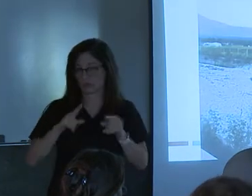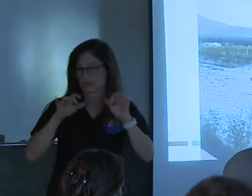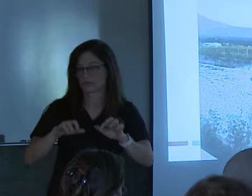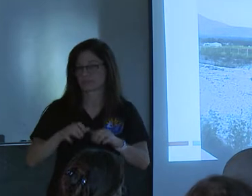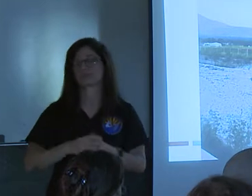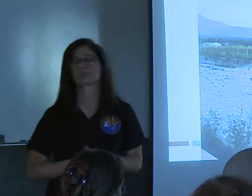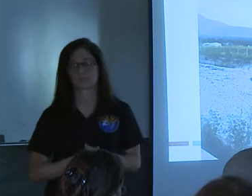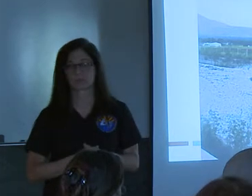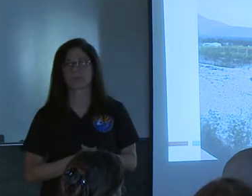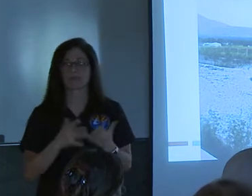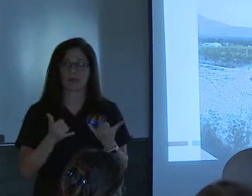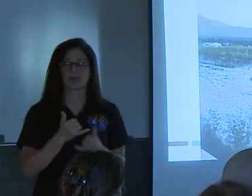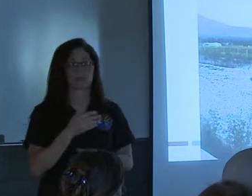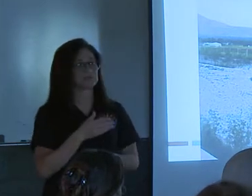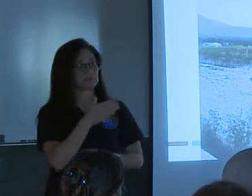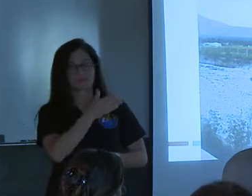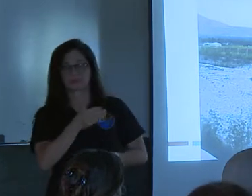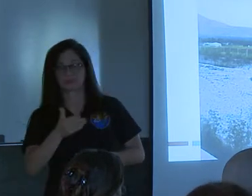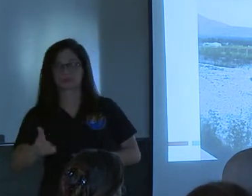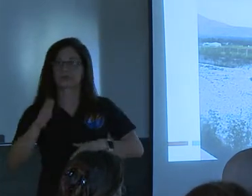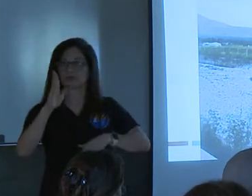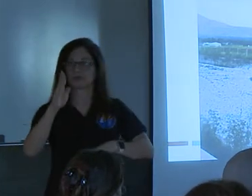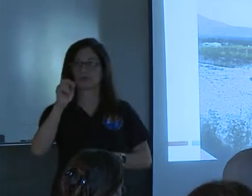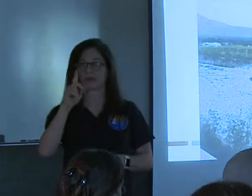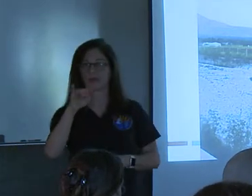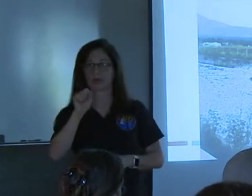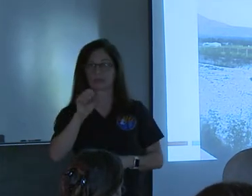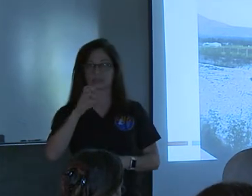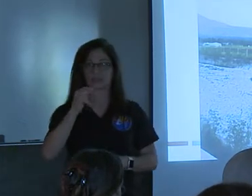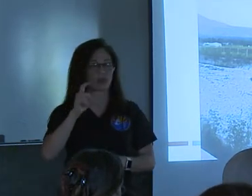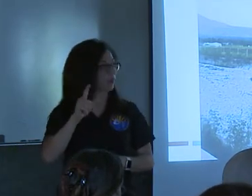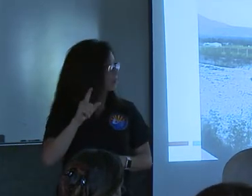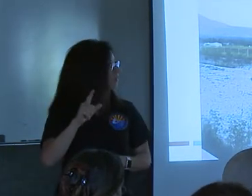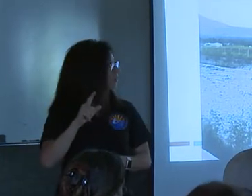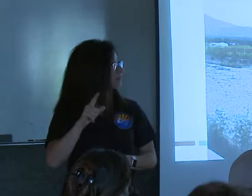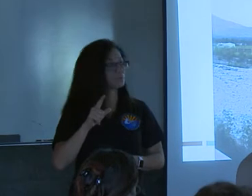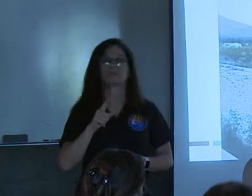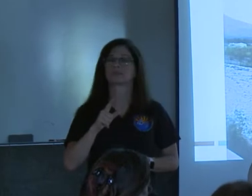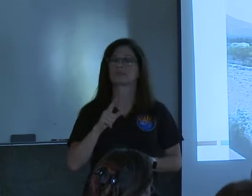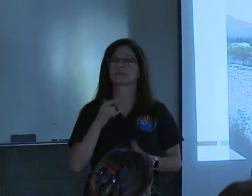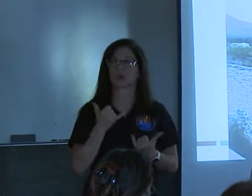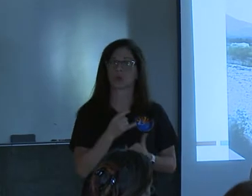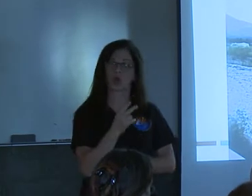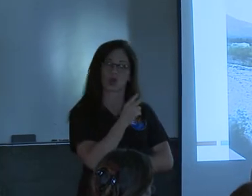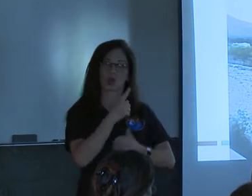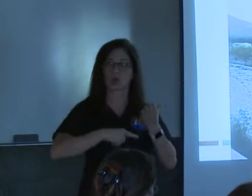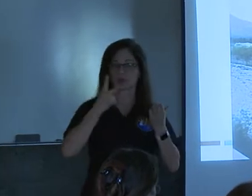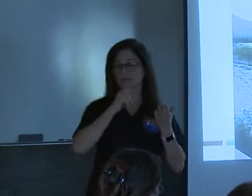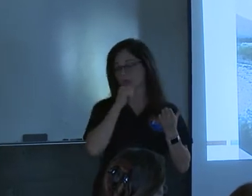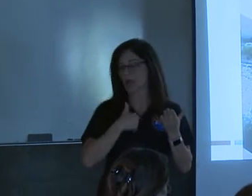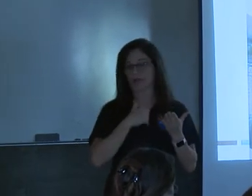So let's, let's march down the Brandes channel and let's look at what we saw. We don't have